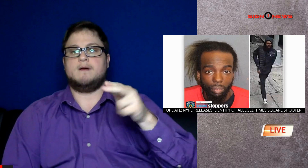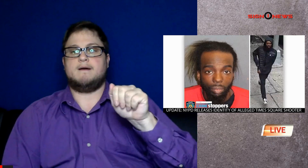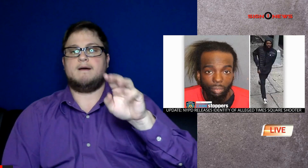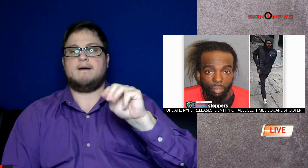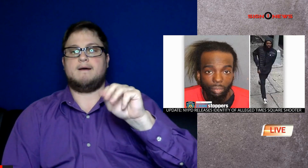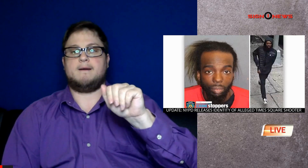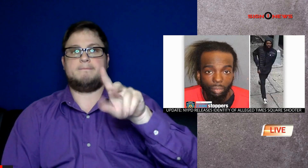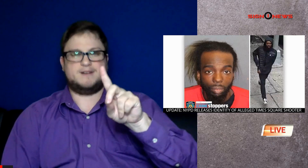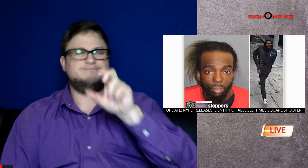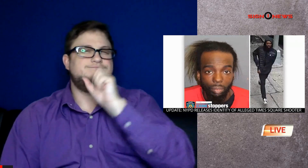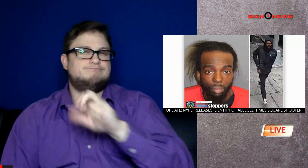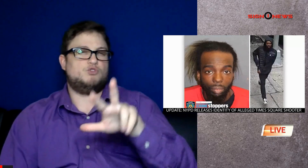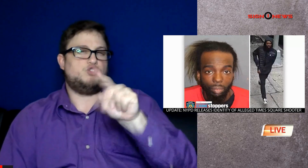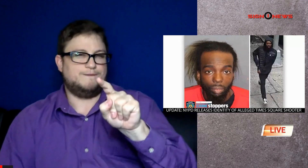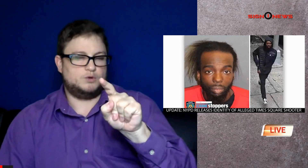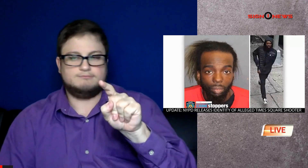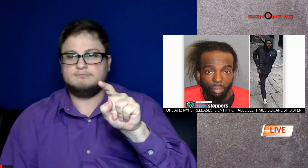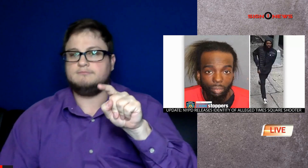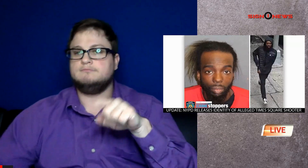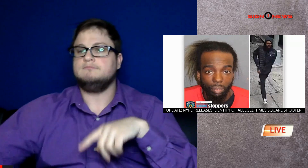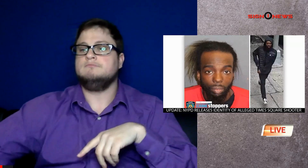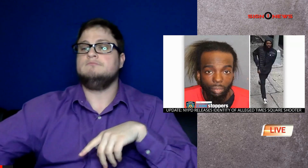they say opened fire Saturday in Times Square